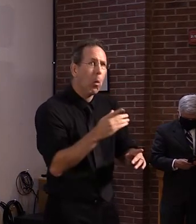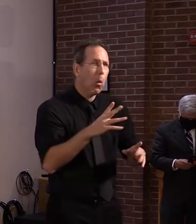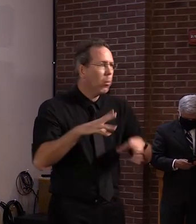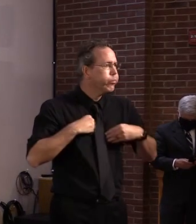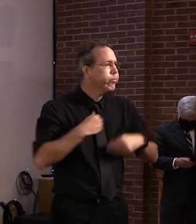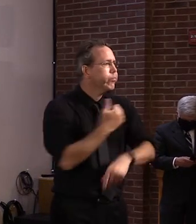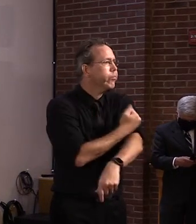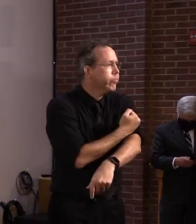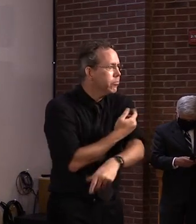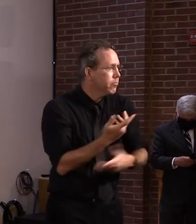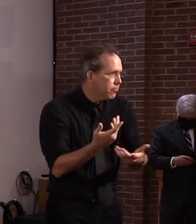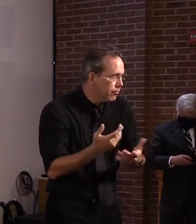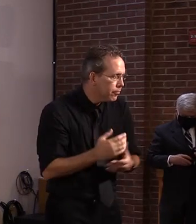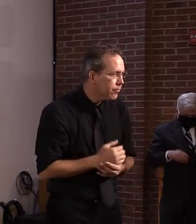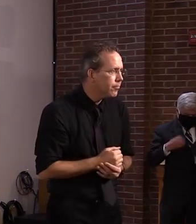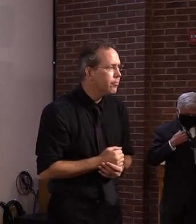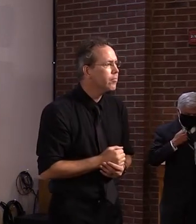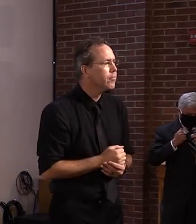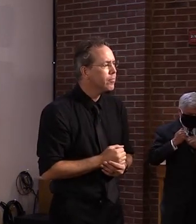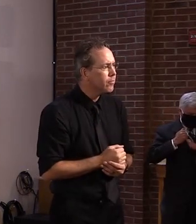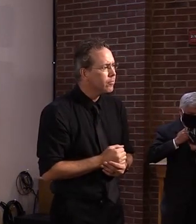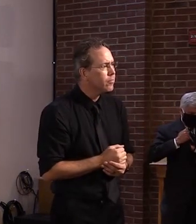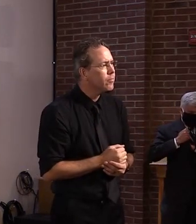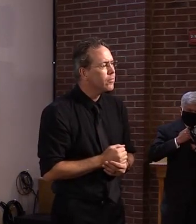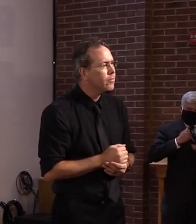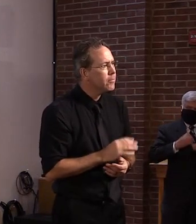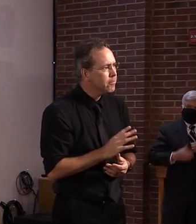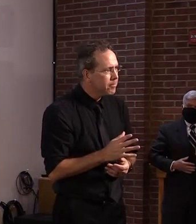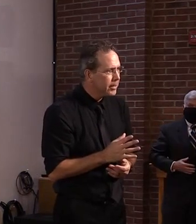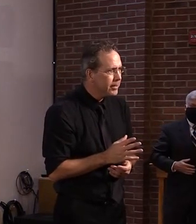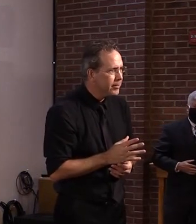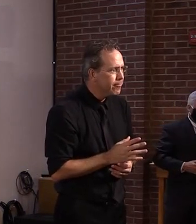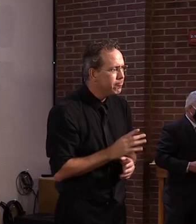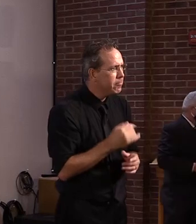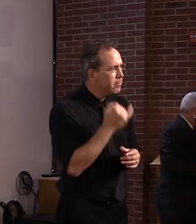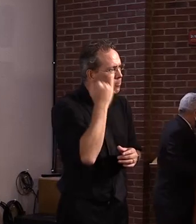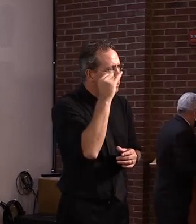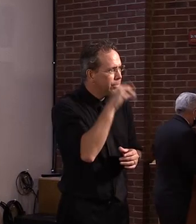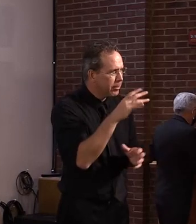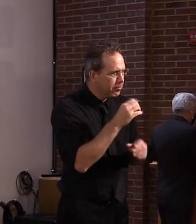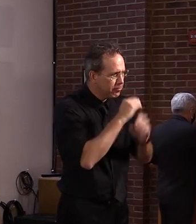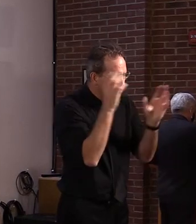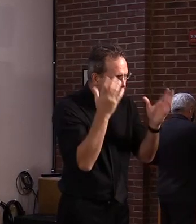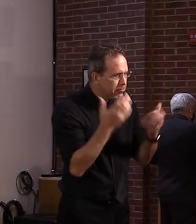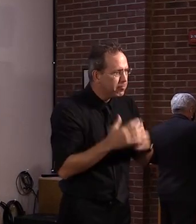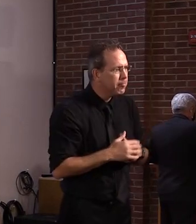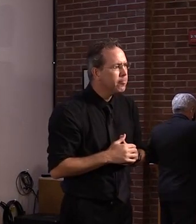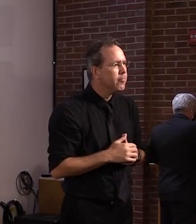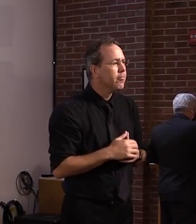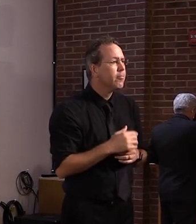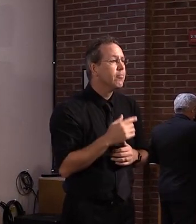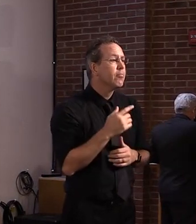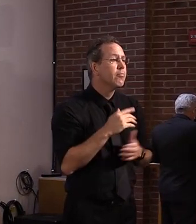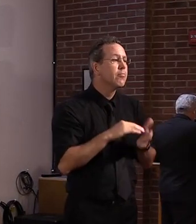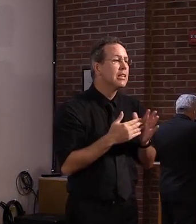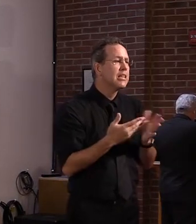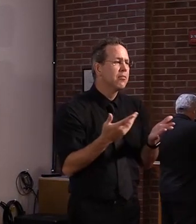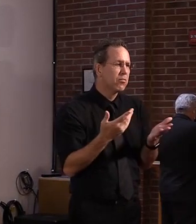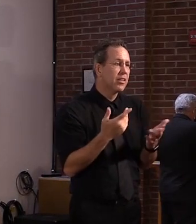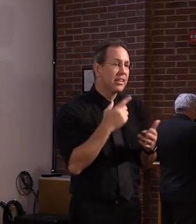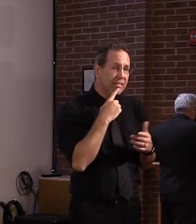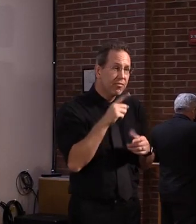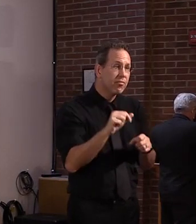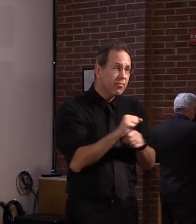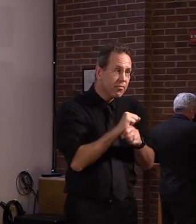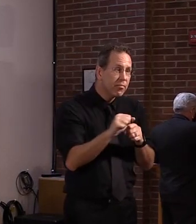standpoint, when I see that, I lean heavily on trying to make sure if there is something that's safe and